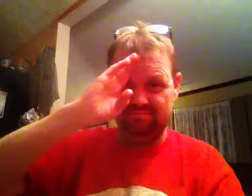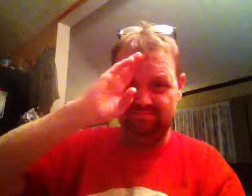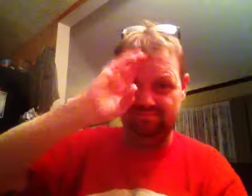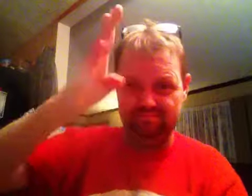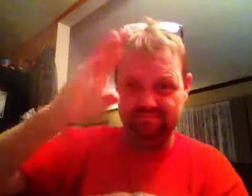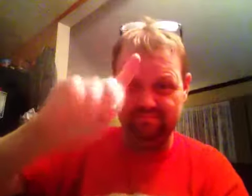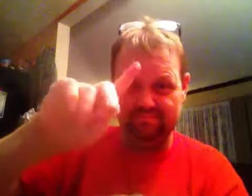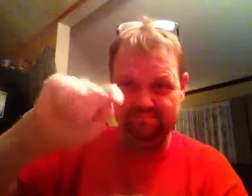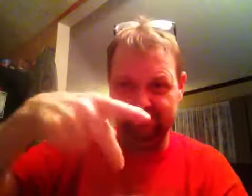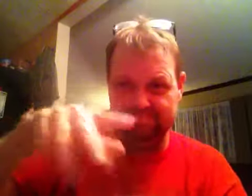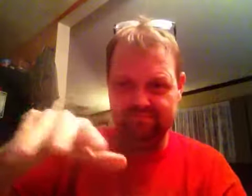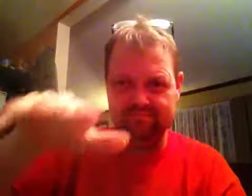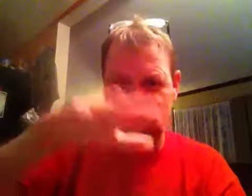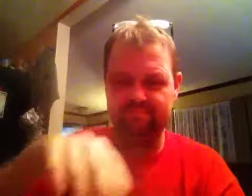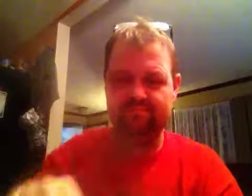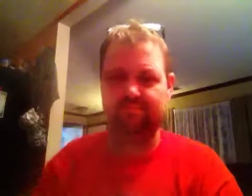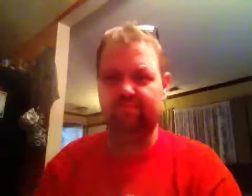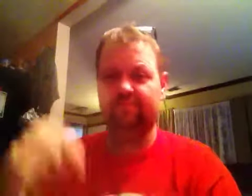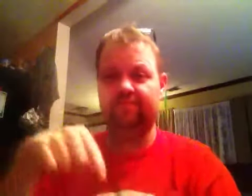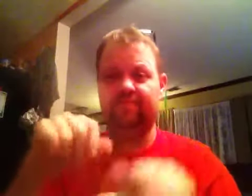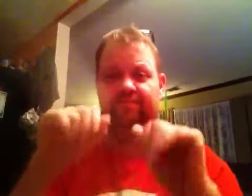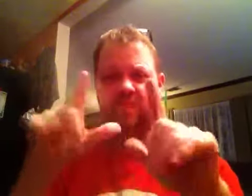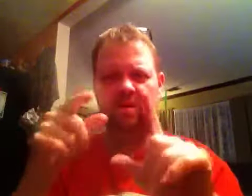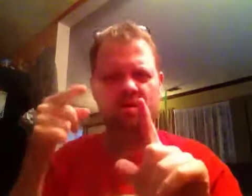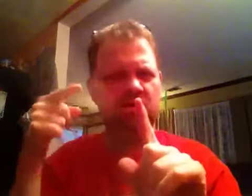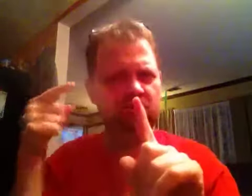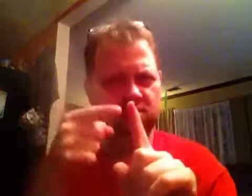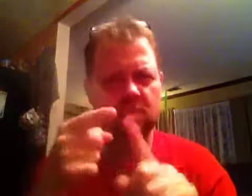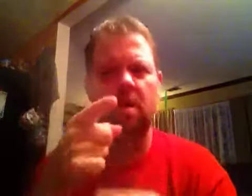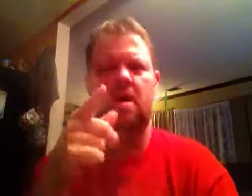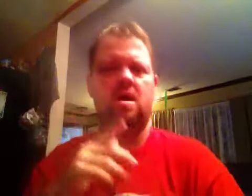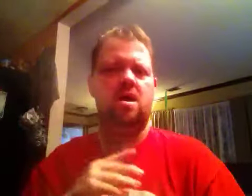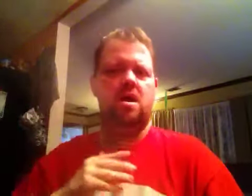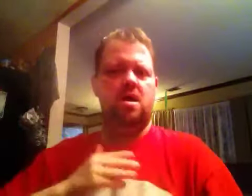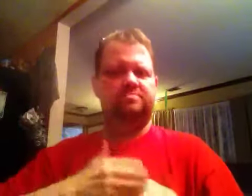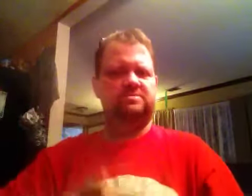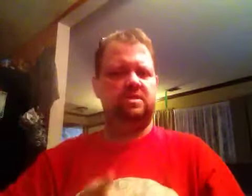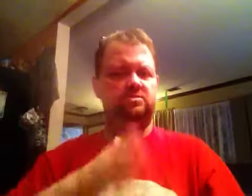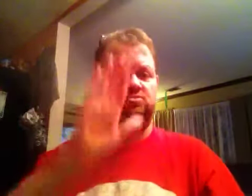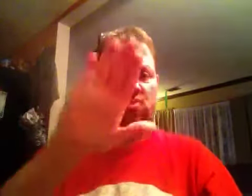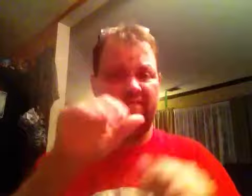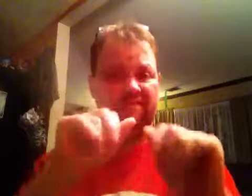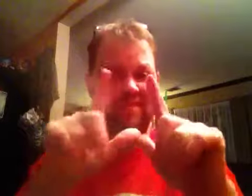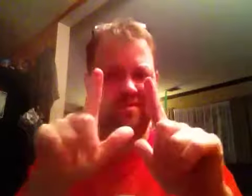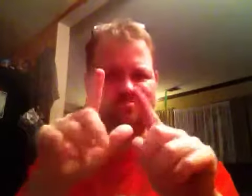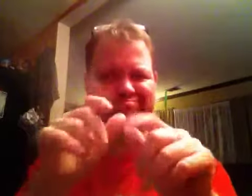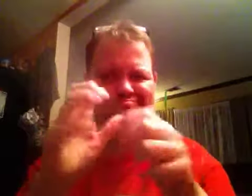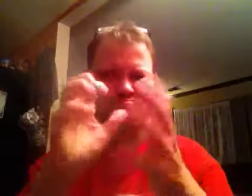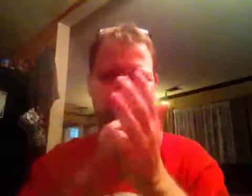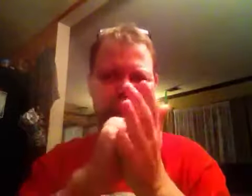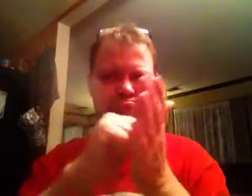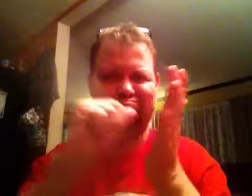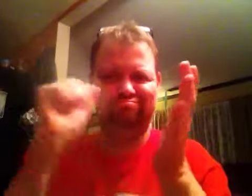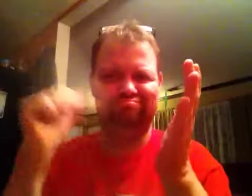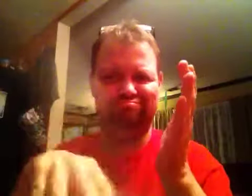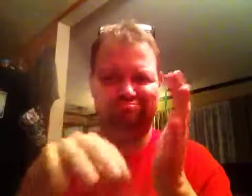I have a way to get out of this place. I can't do it alone. As a man, my job is keeping compliance